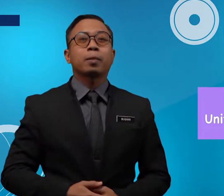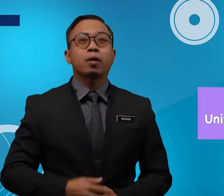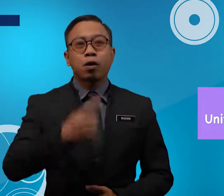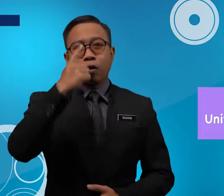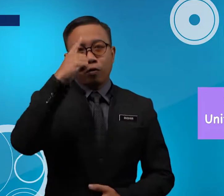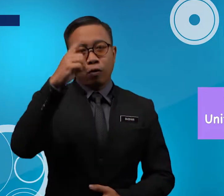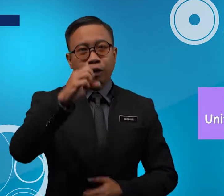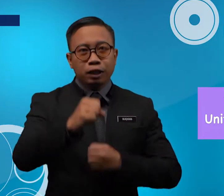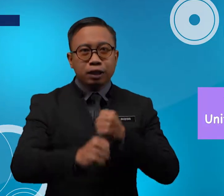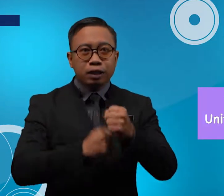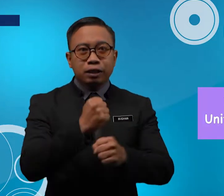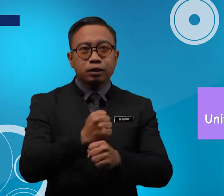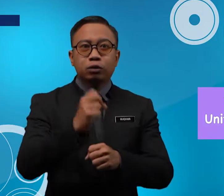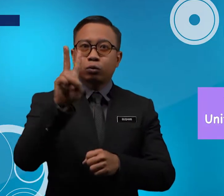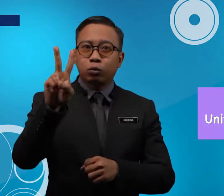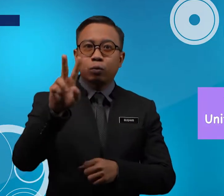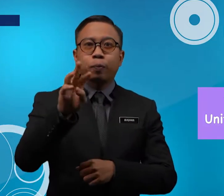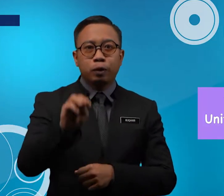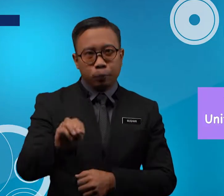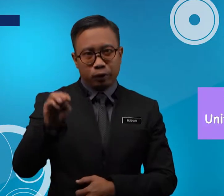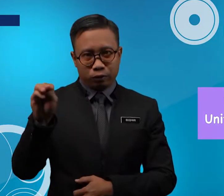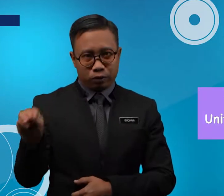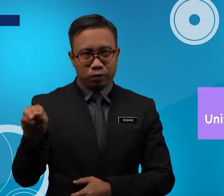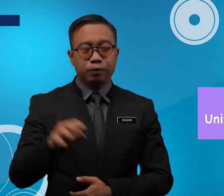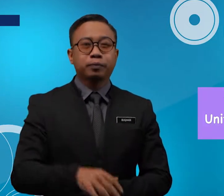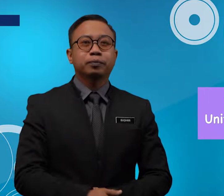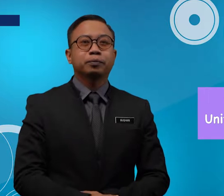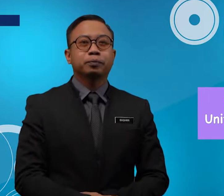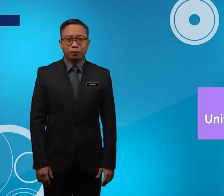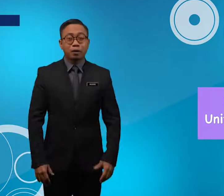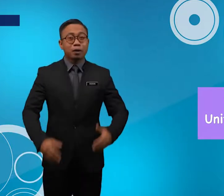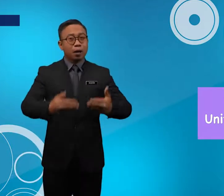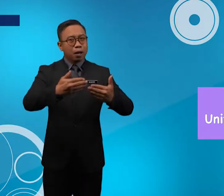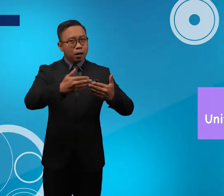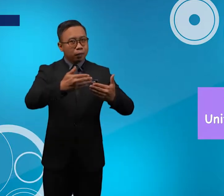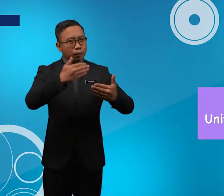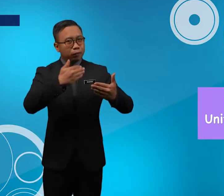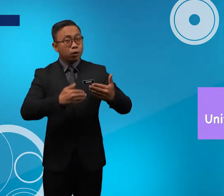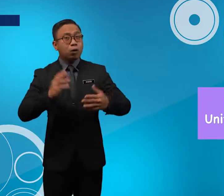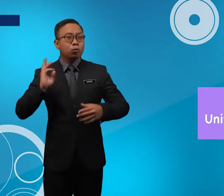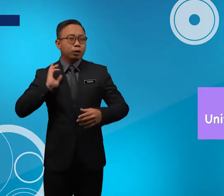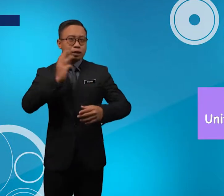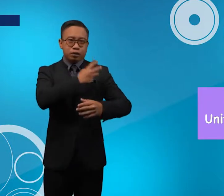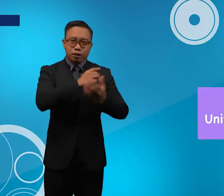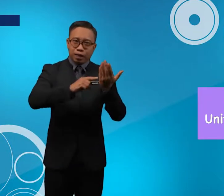for your two pupils. Before we start,